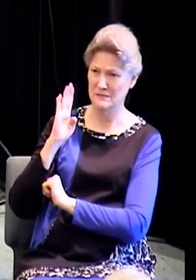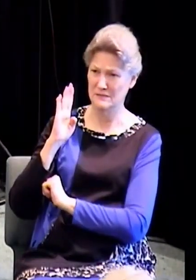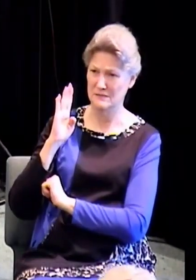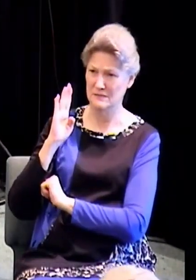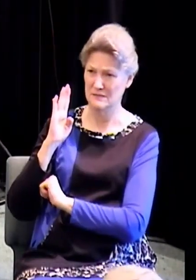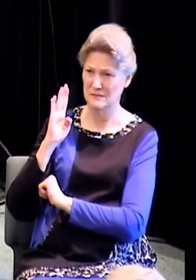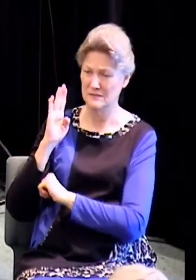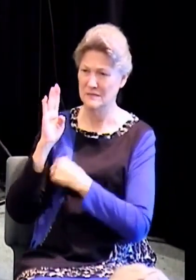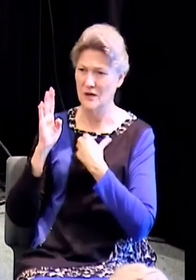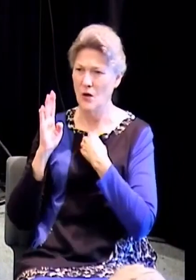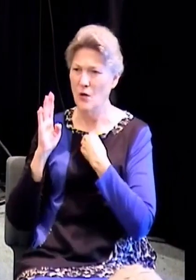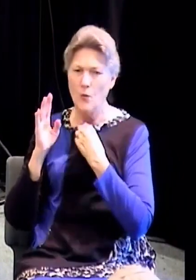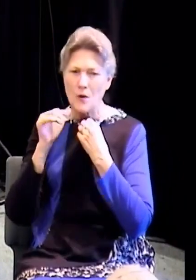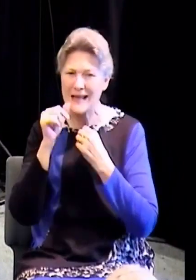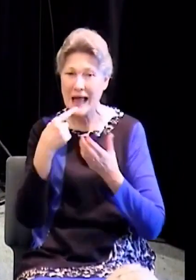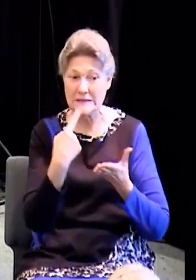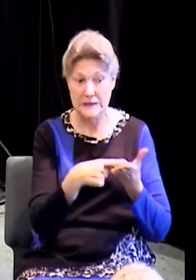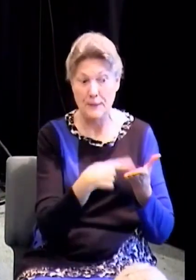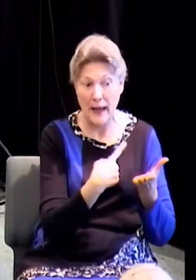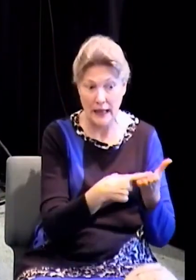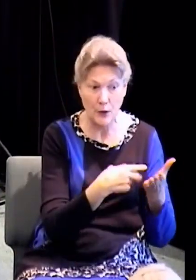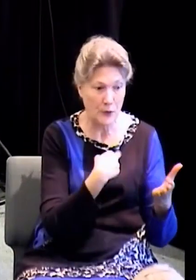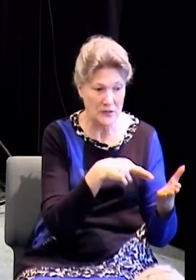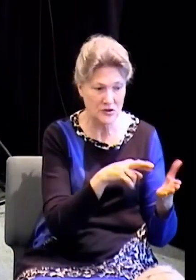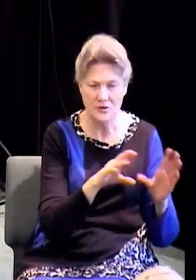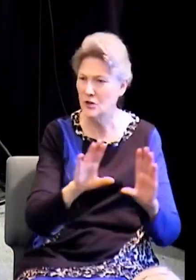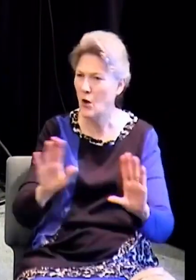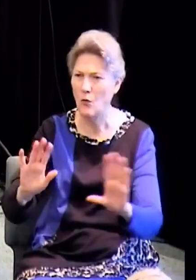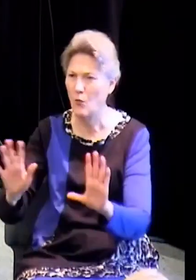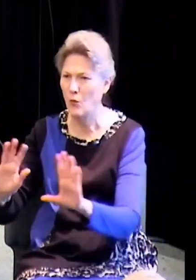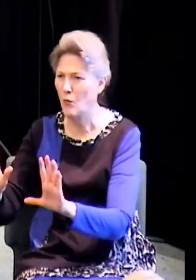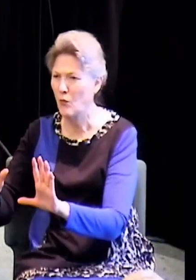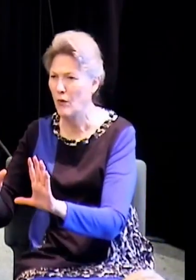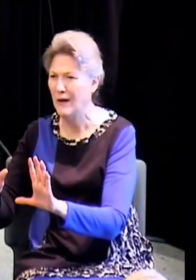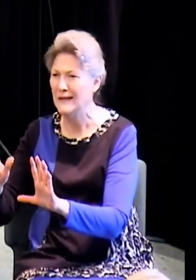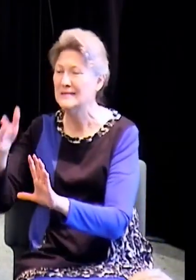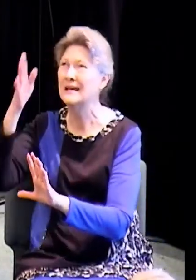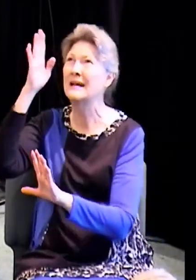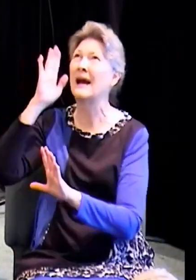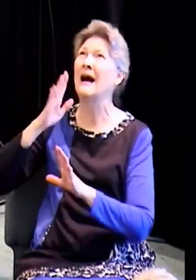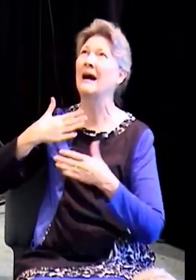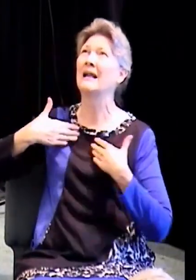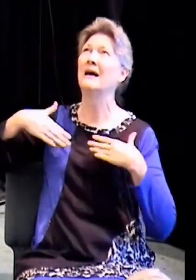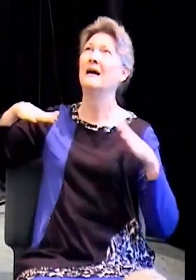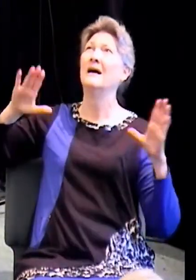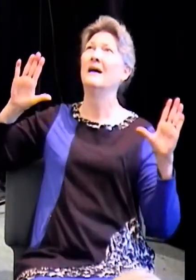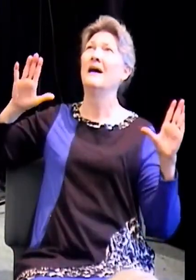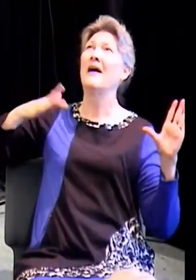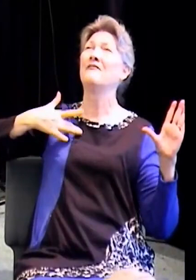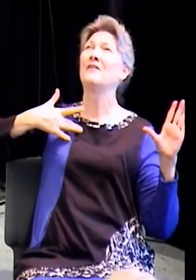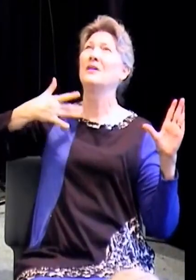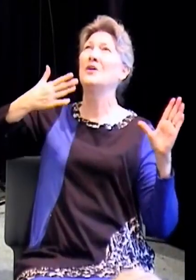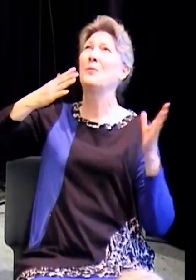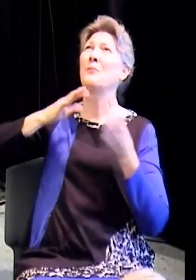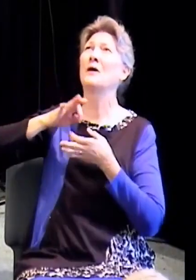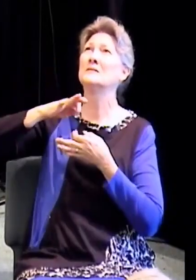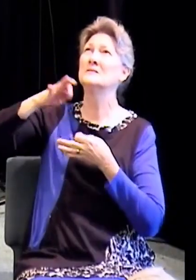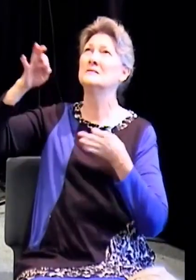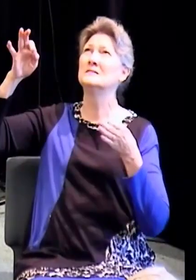he's trying to do in your spirit and just say, my God, I feel his presence. I feel him reaching for me.